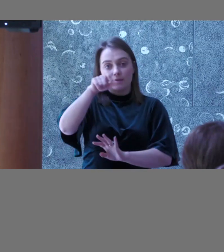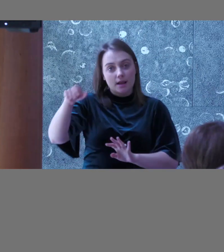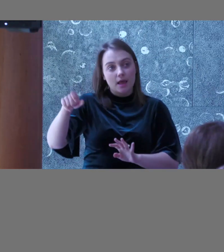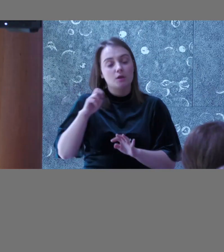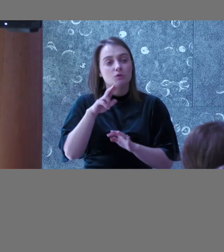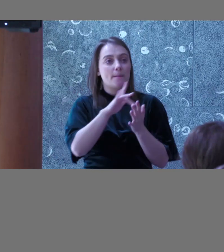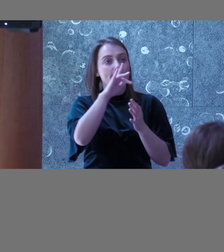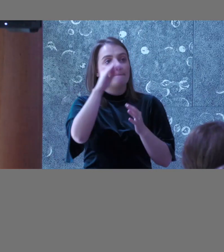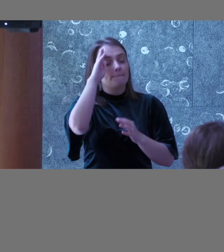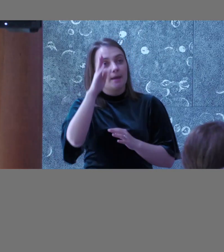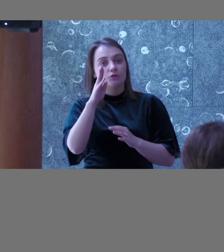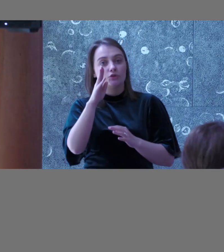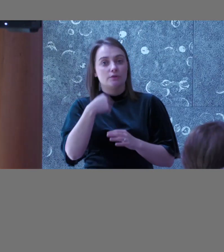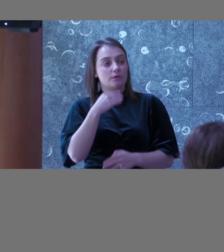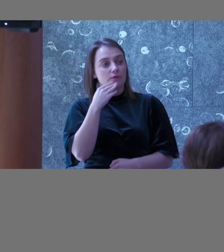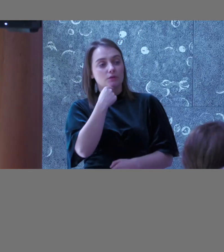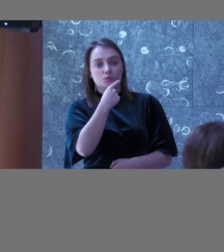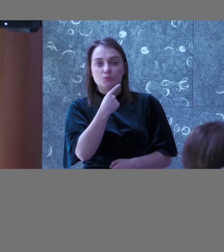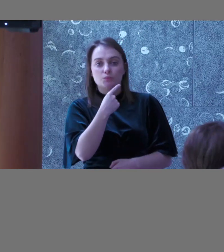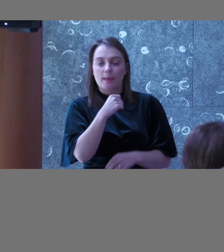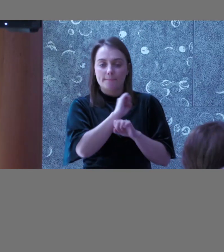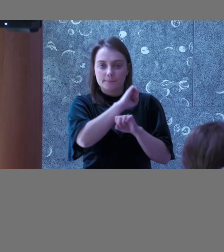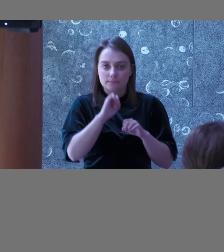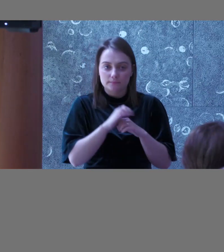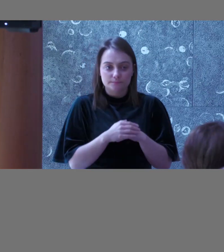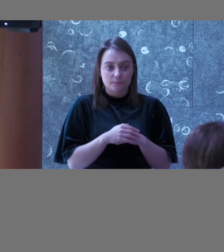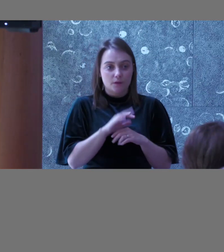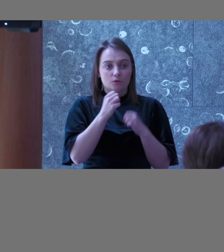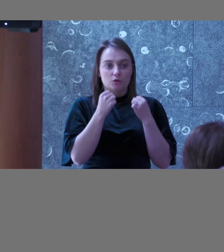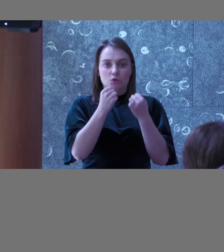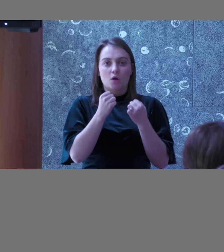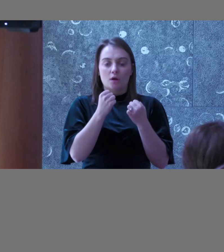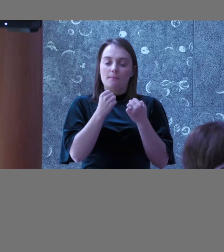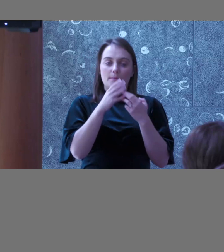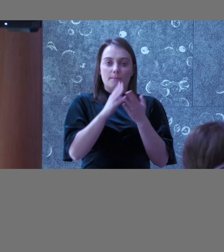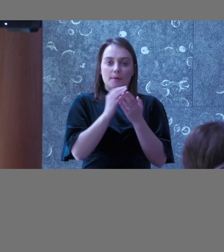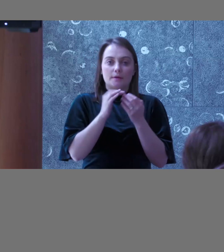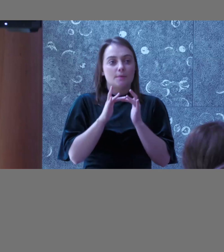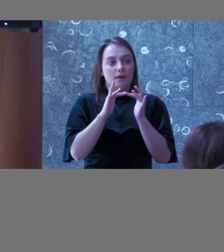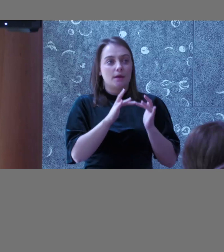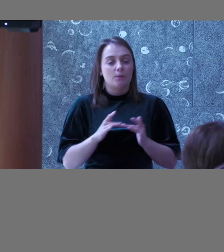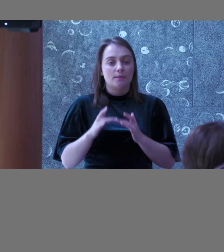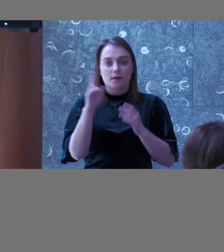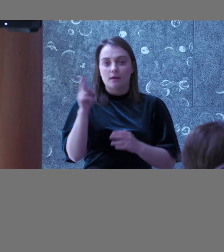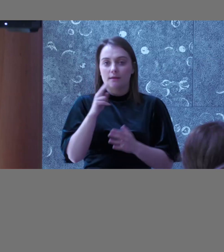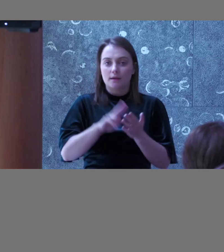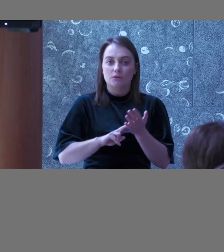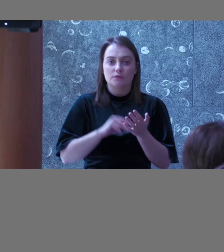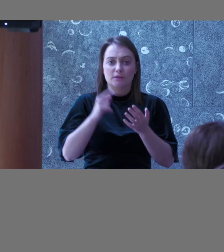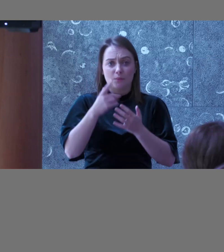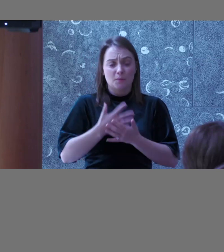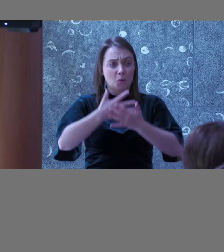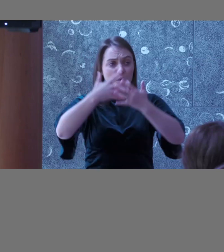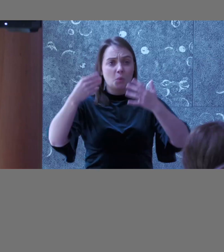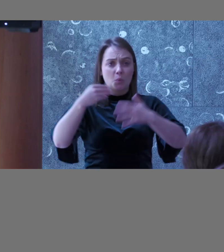got in touch saying, this is a really crucial part of my website I can't use, that would be a massive, massive